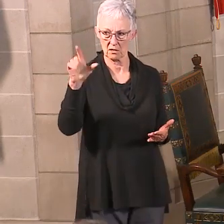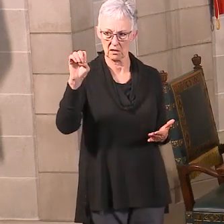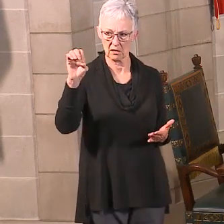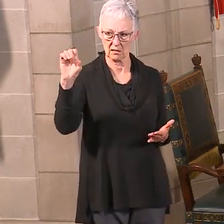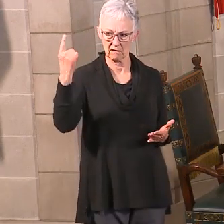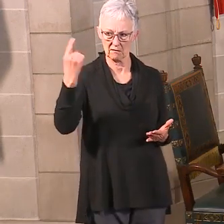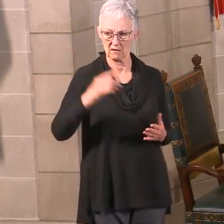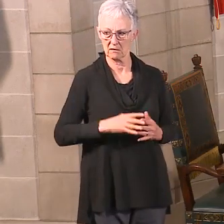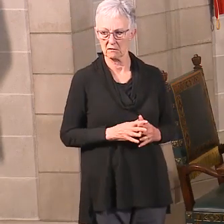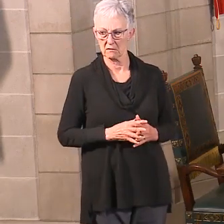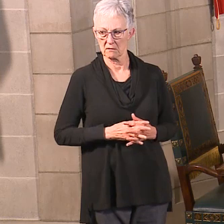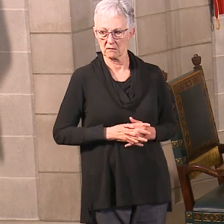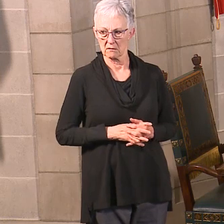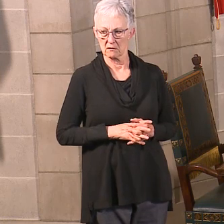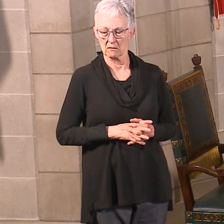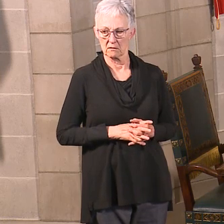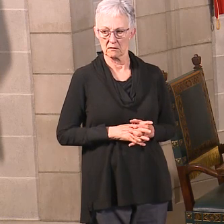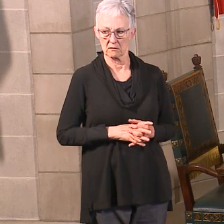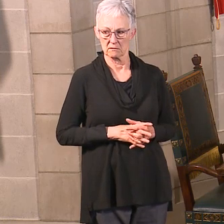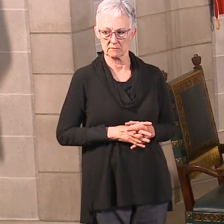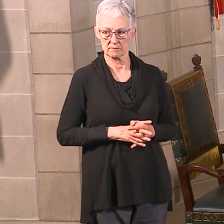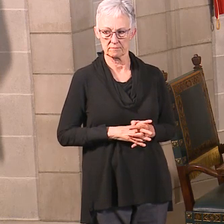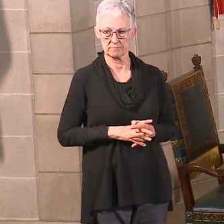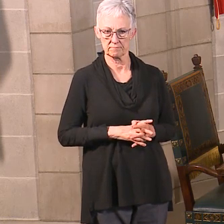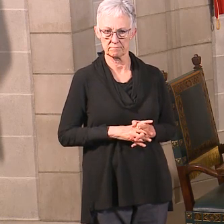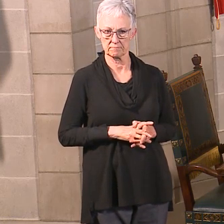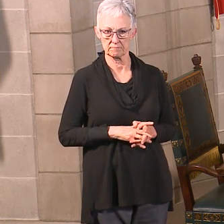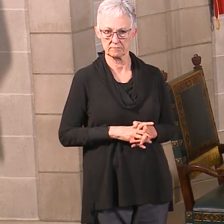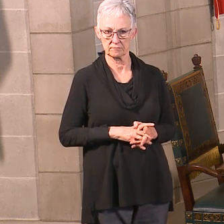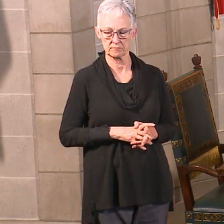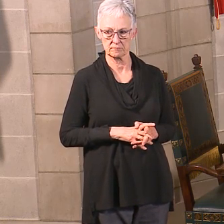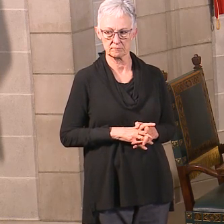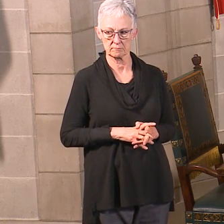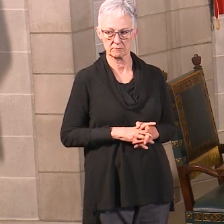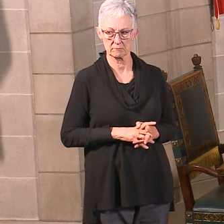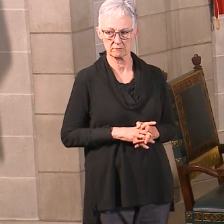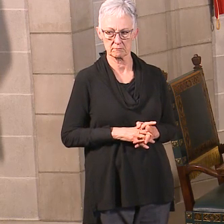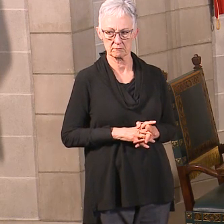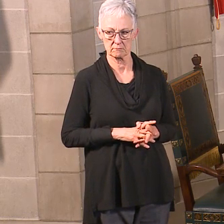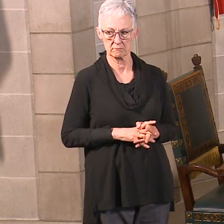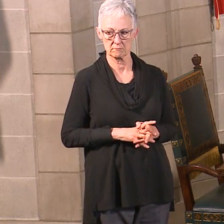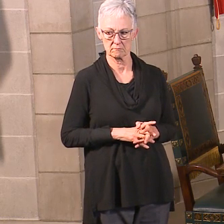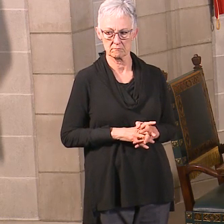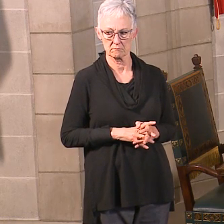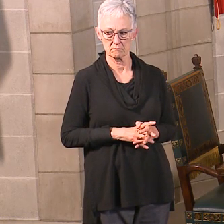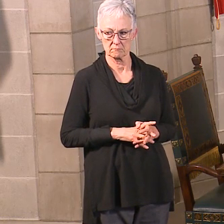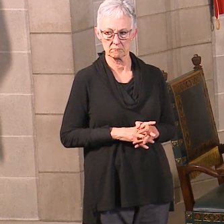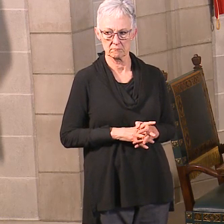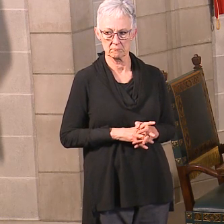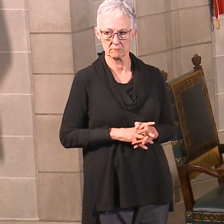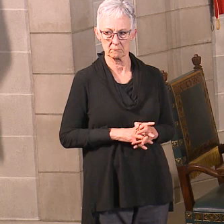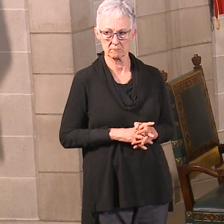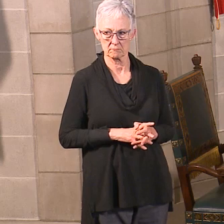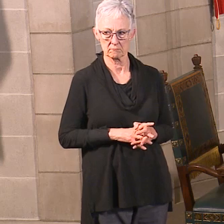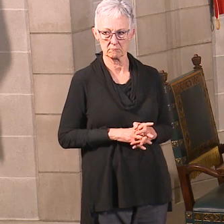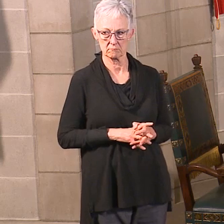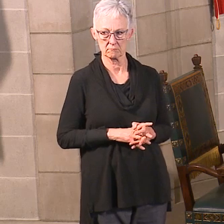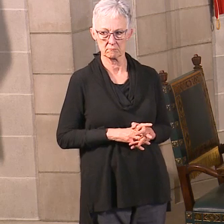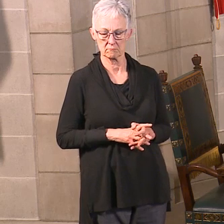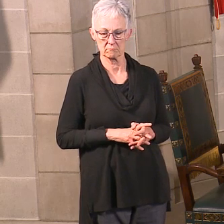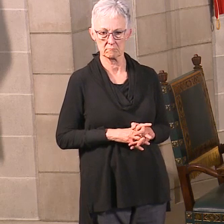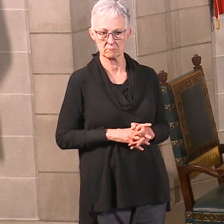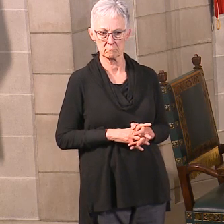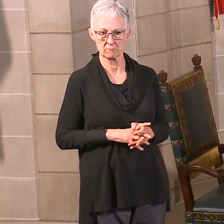regards to the SBA program that you talked about the numbers and how we rent number one, can you kind of talk about